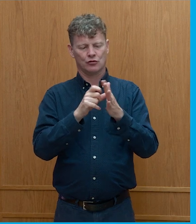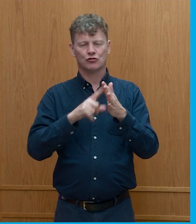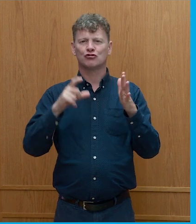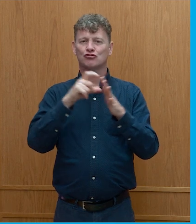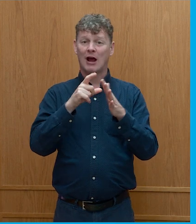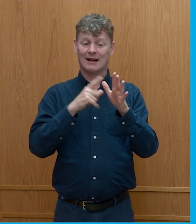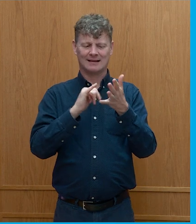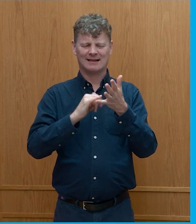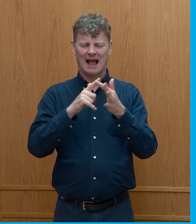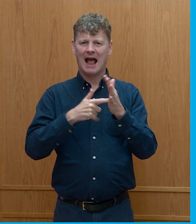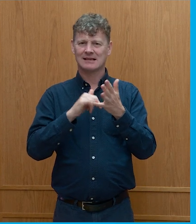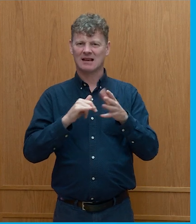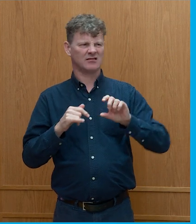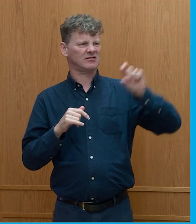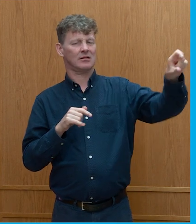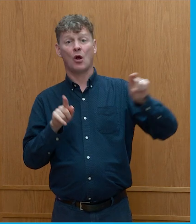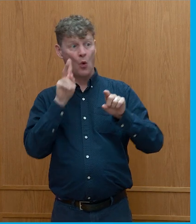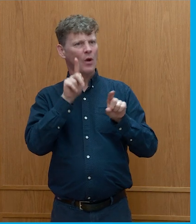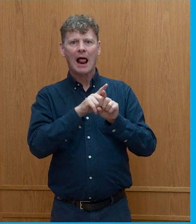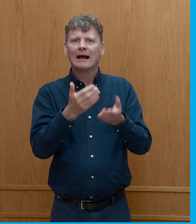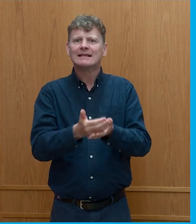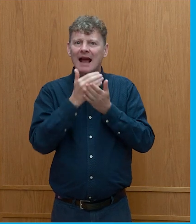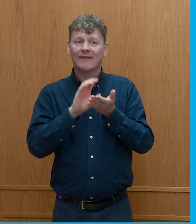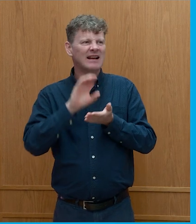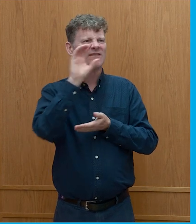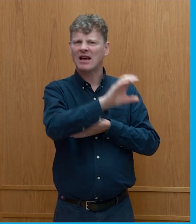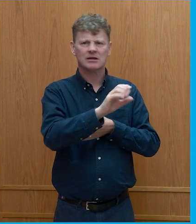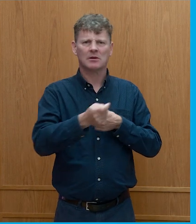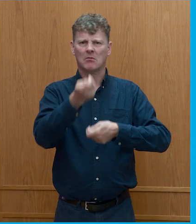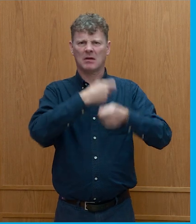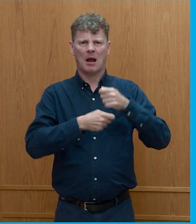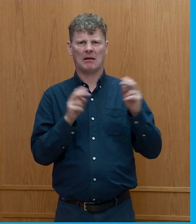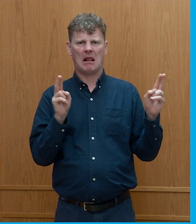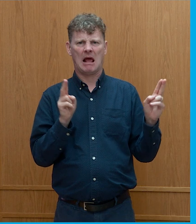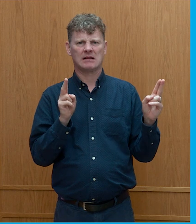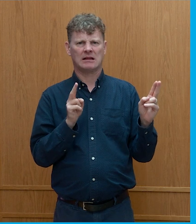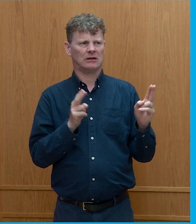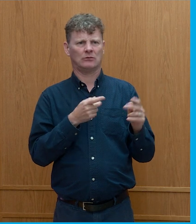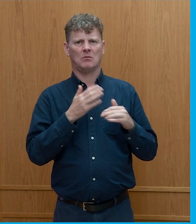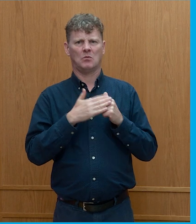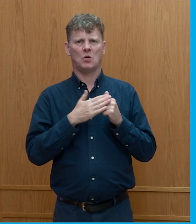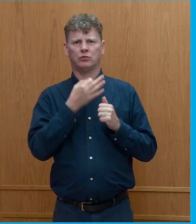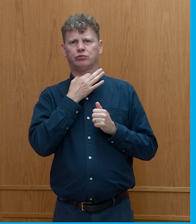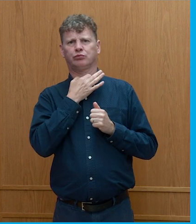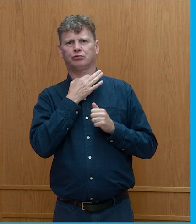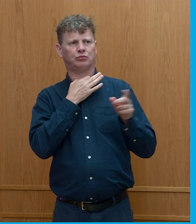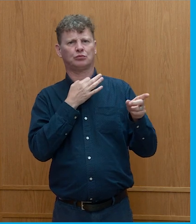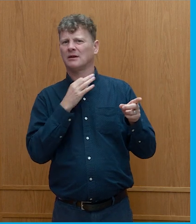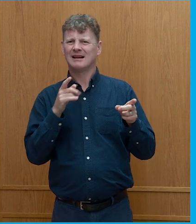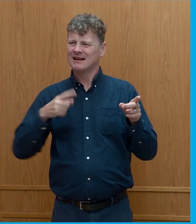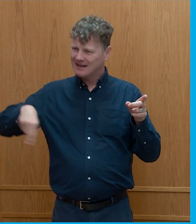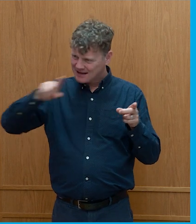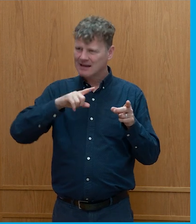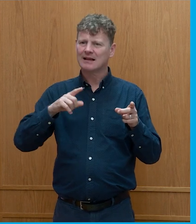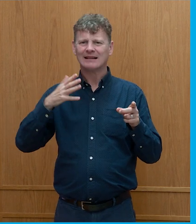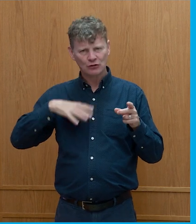that looked traditionally like safe investments and are slowly becoming less and less safe and we need to really make people more aware of